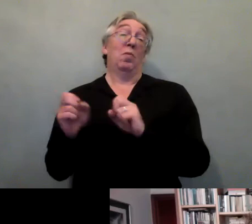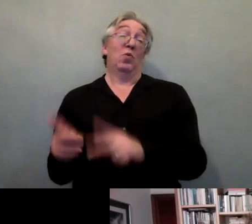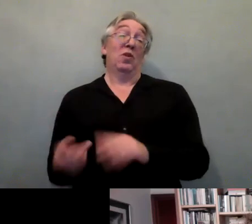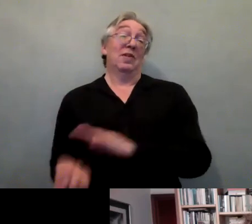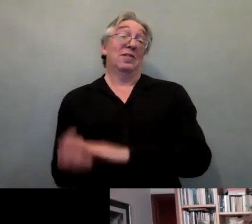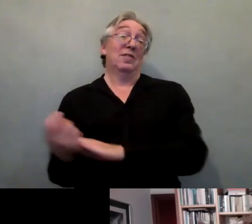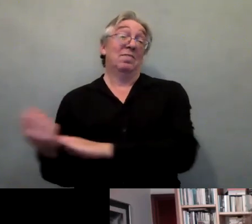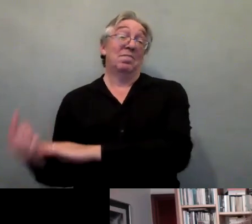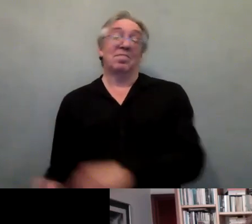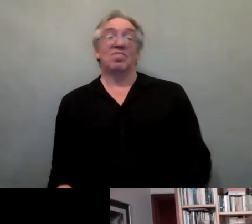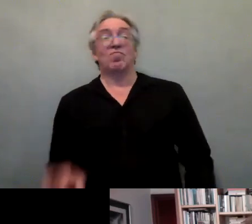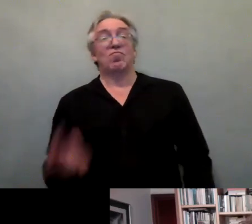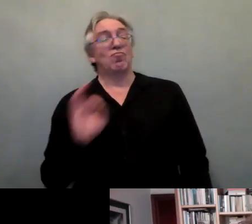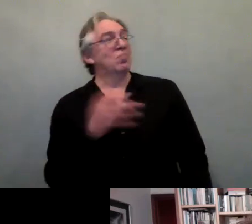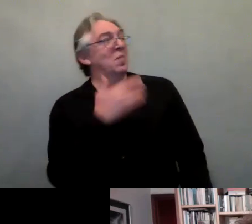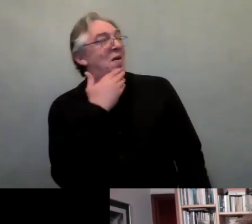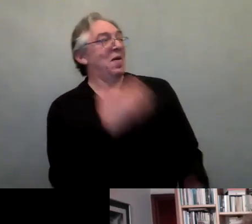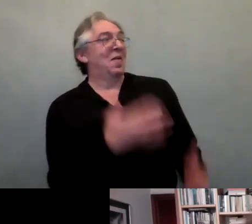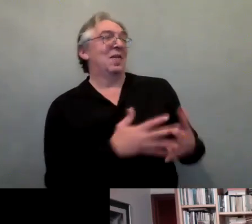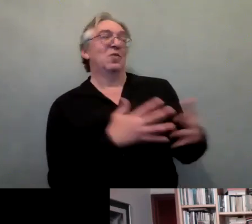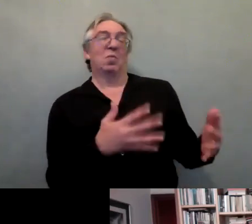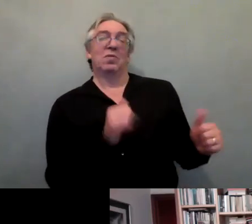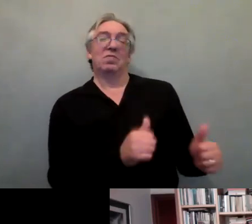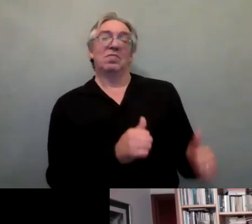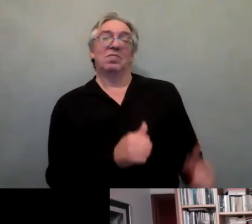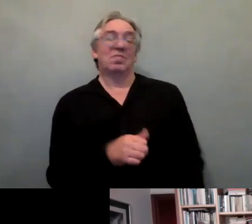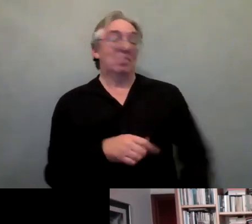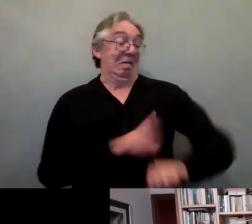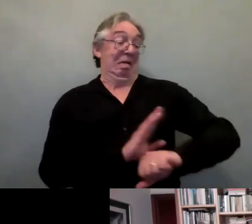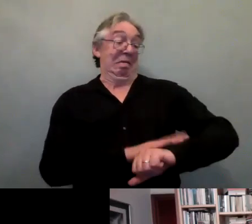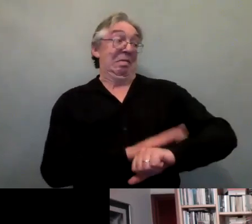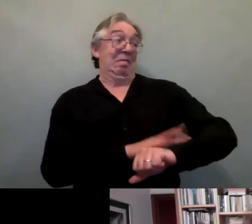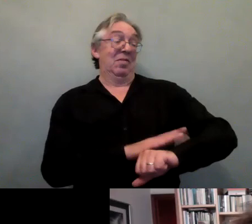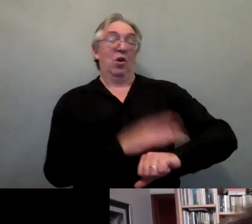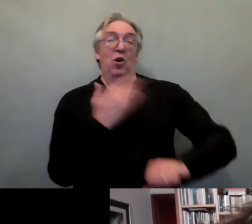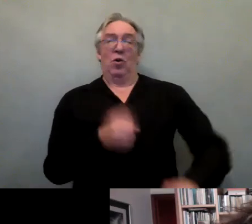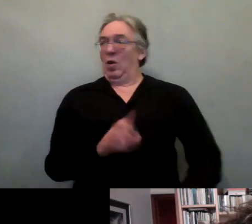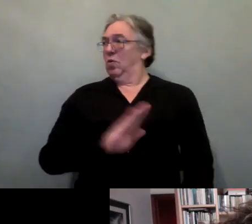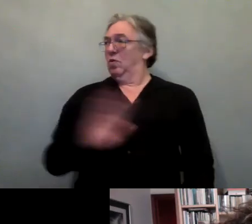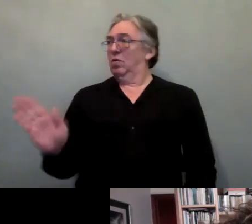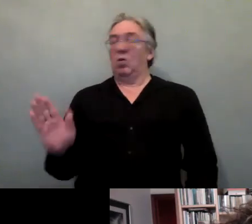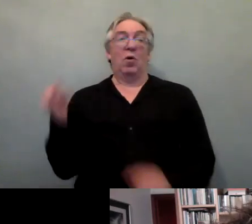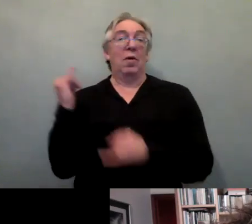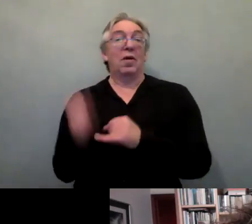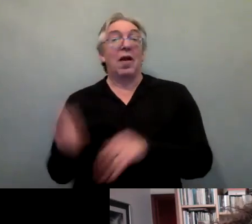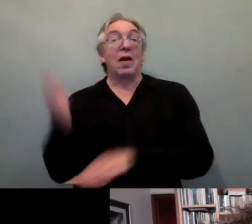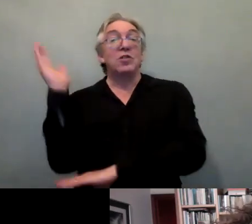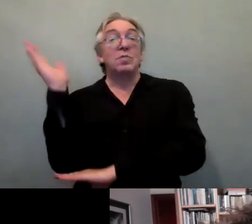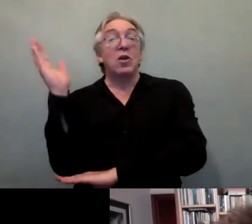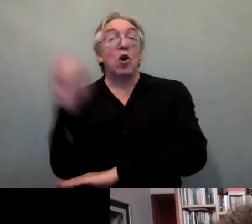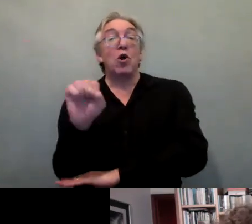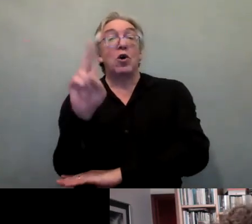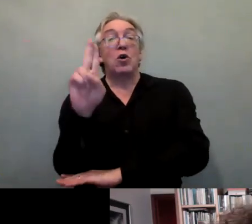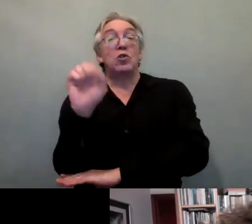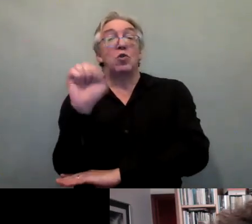Thank you so much, Alberto. Thank you. In the interest of time, I'm going to pass straight on to our final panellist, Susan Scott